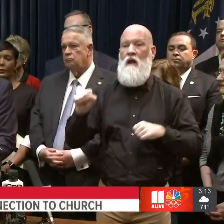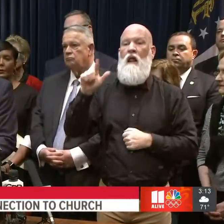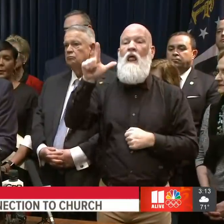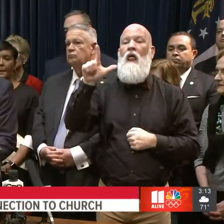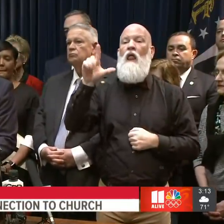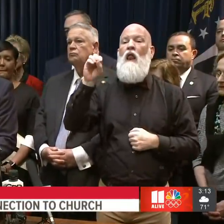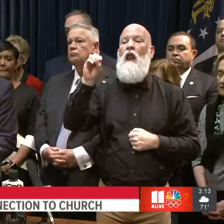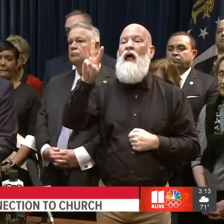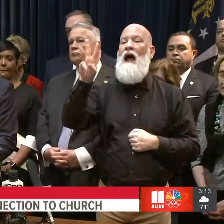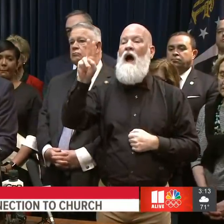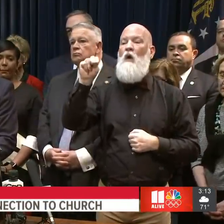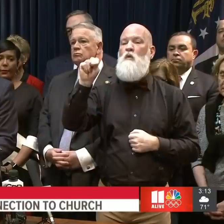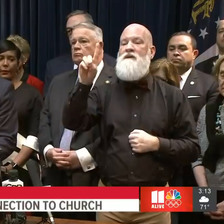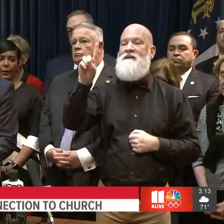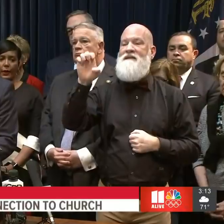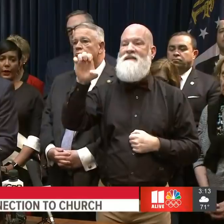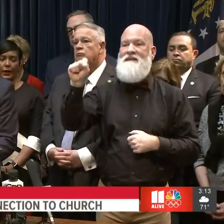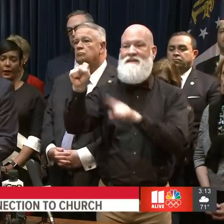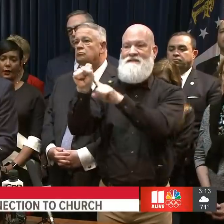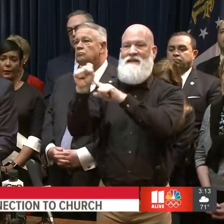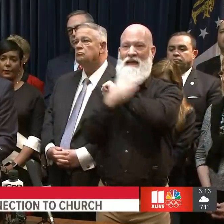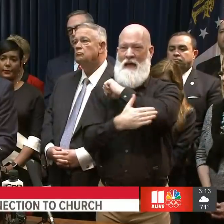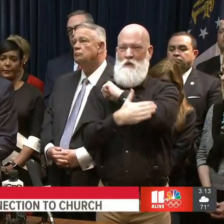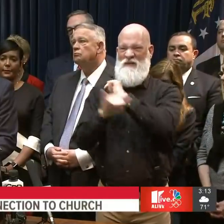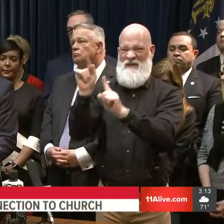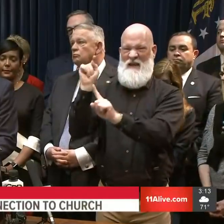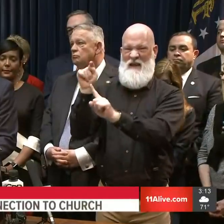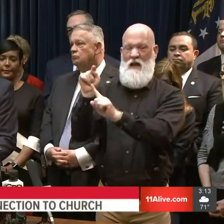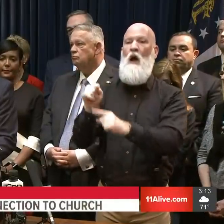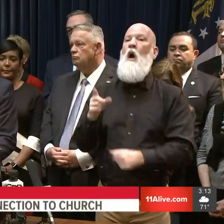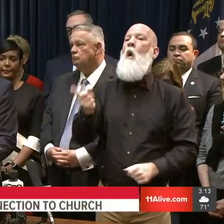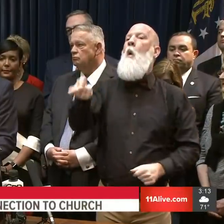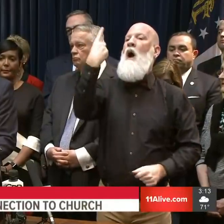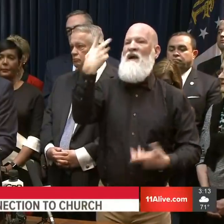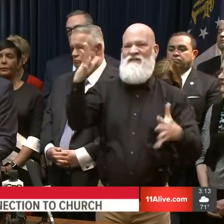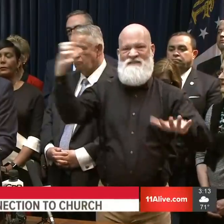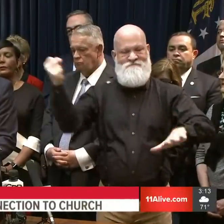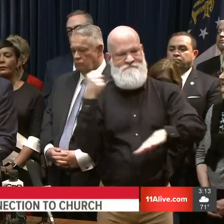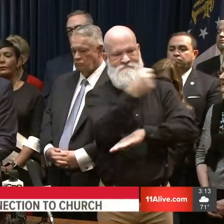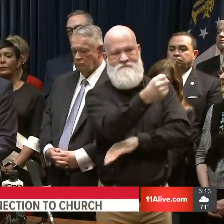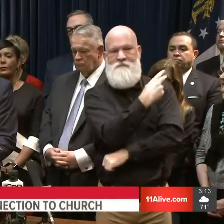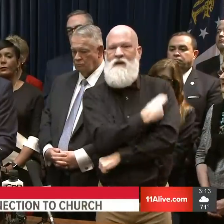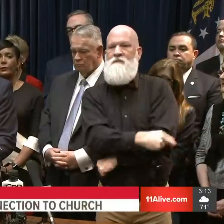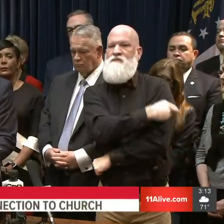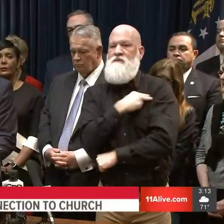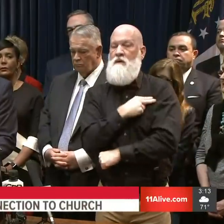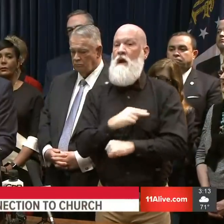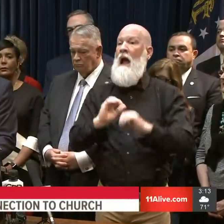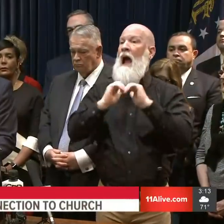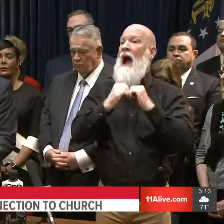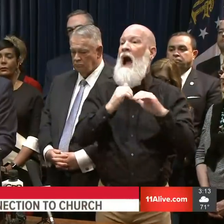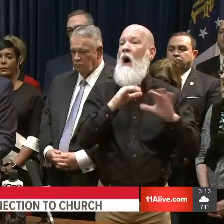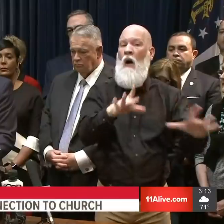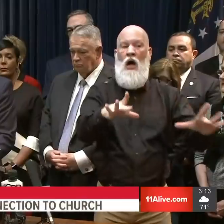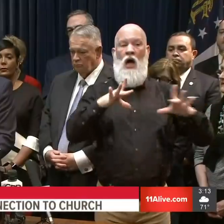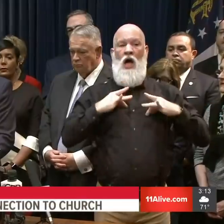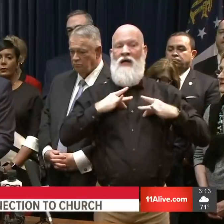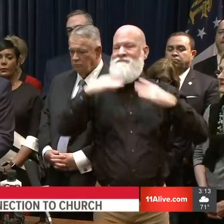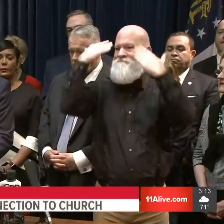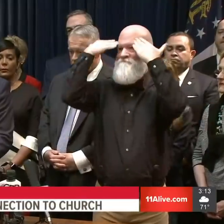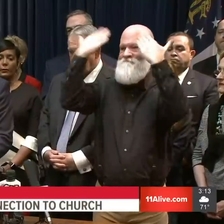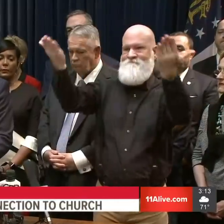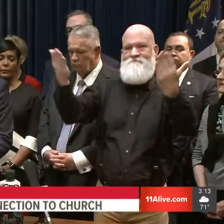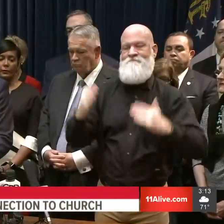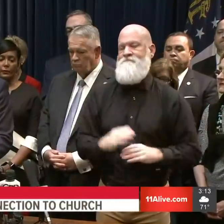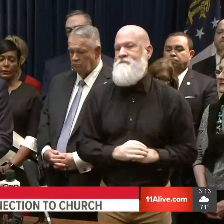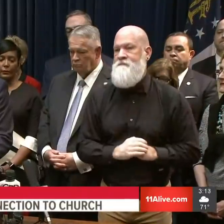that individual is hospitalized. The source of the source of the infection infection is unknown. As the